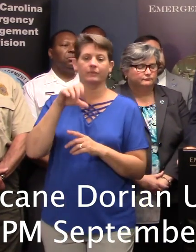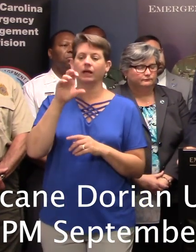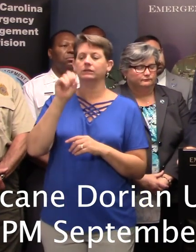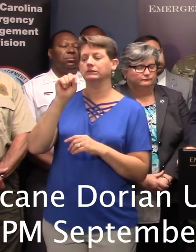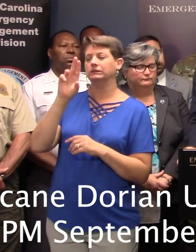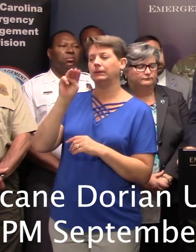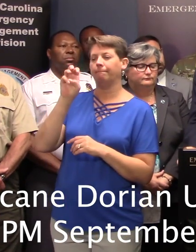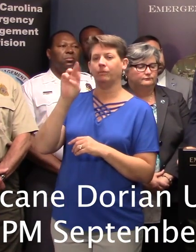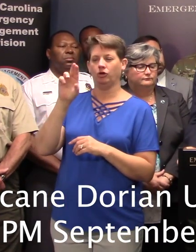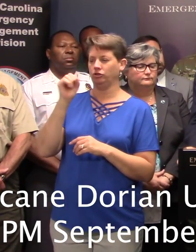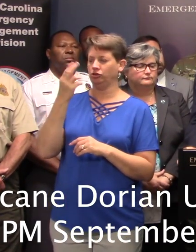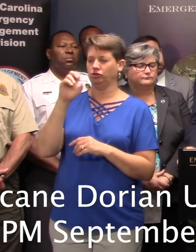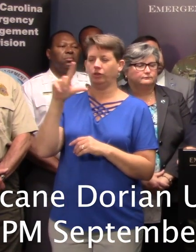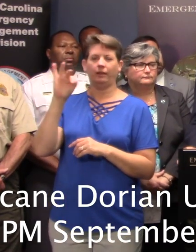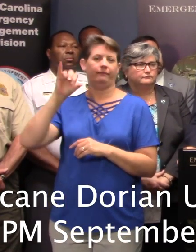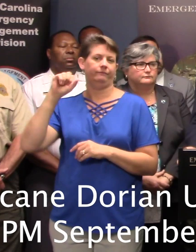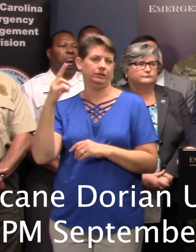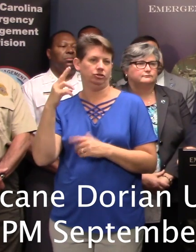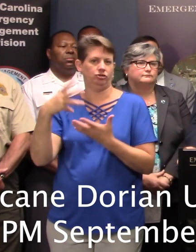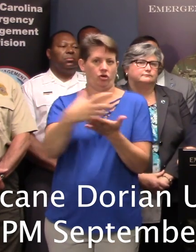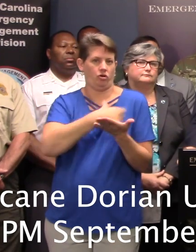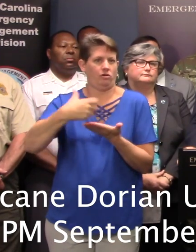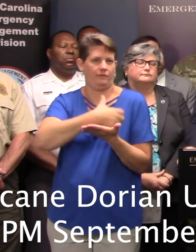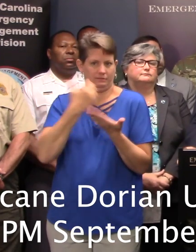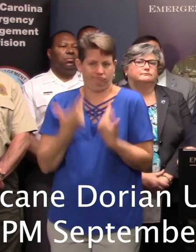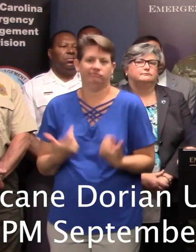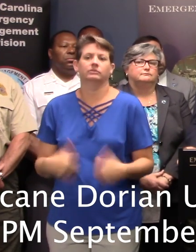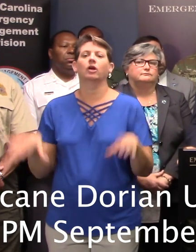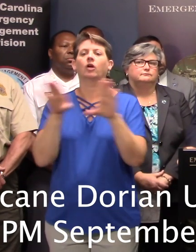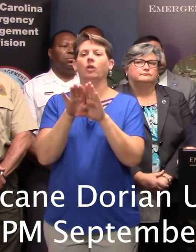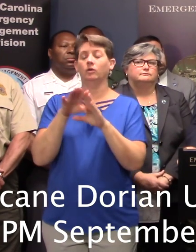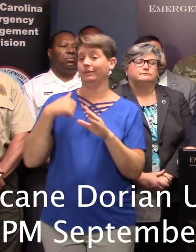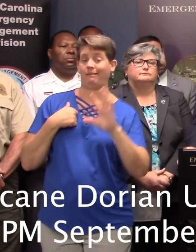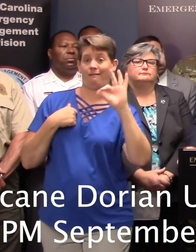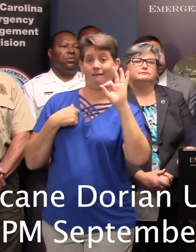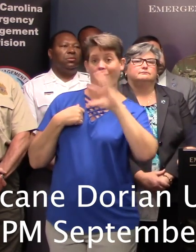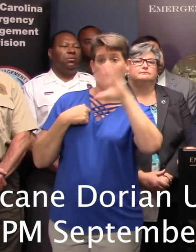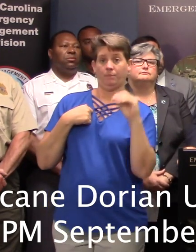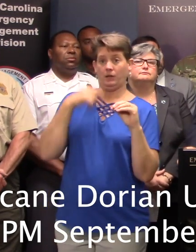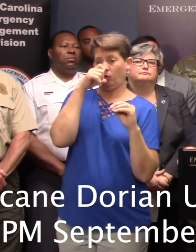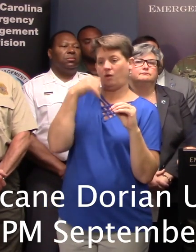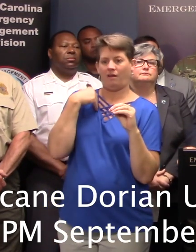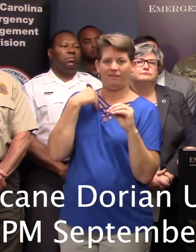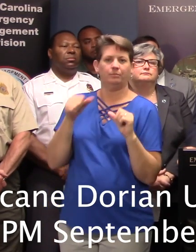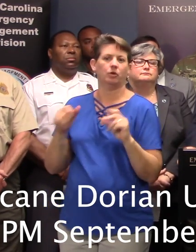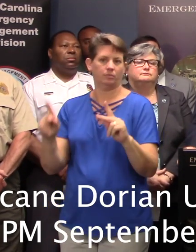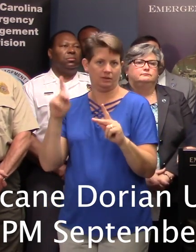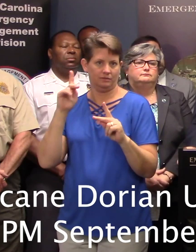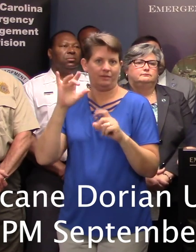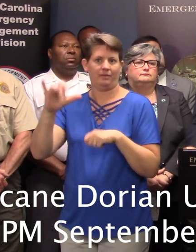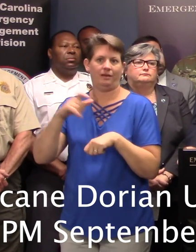harvesting along the coast. Nine companies harvesters had permits during that period of time.